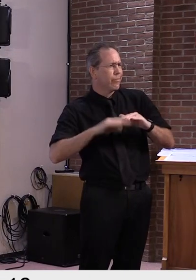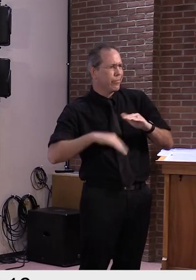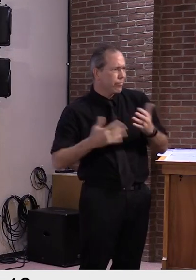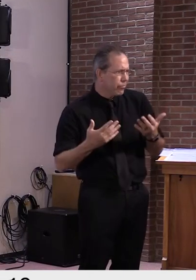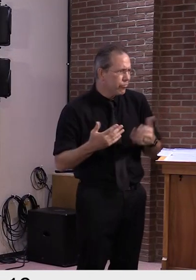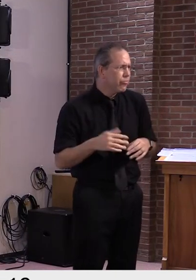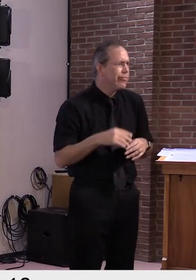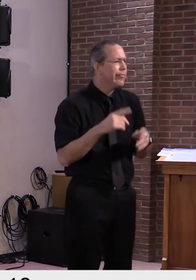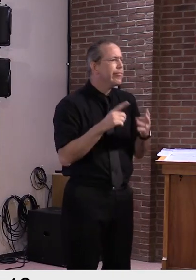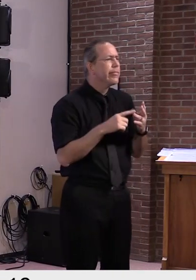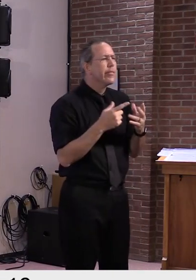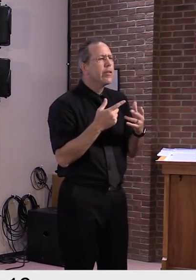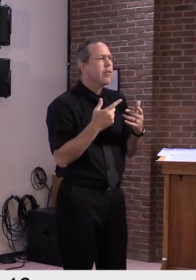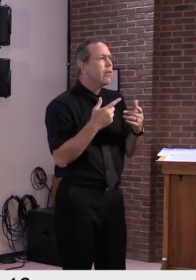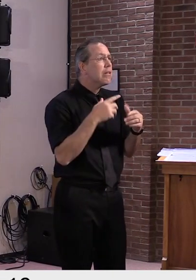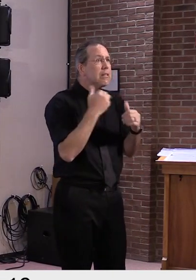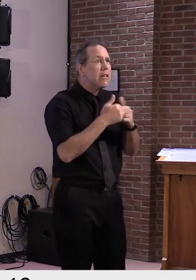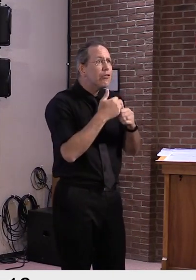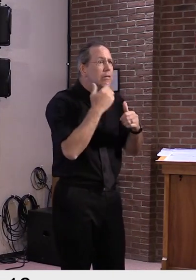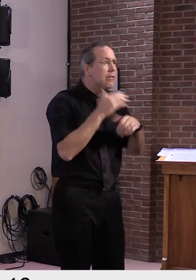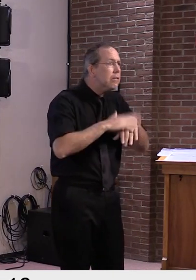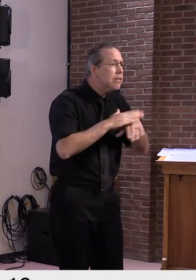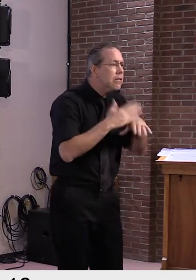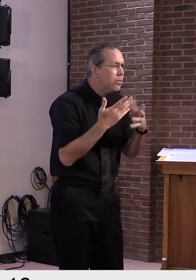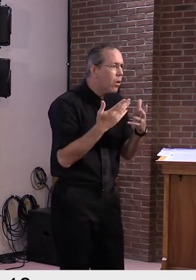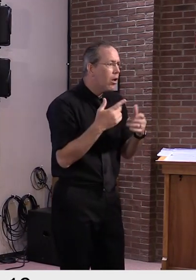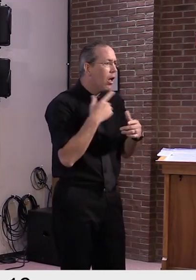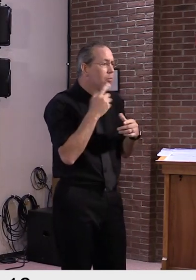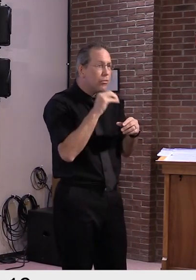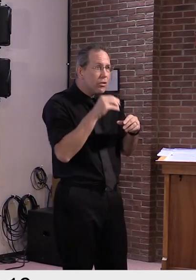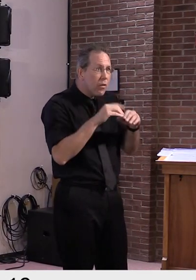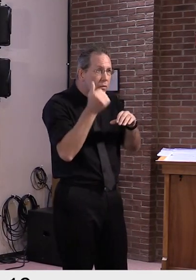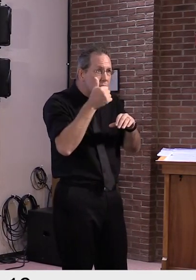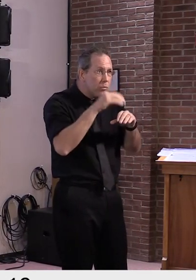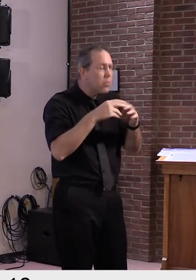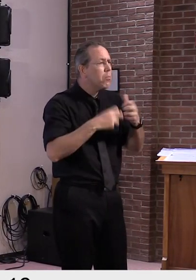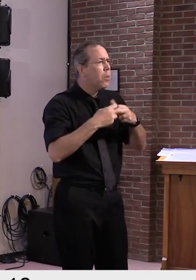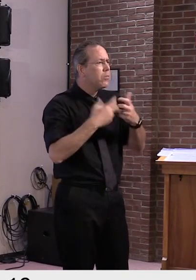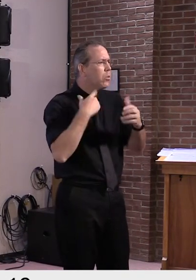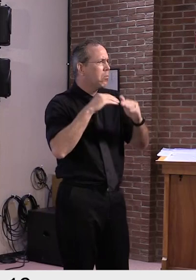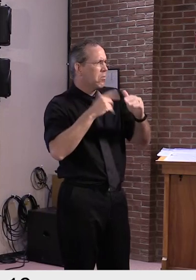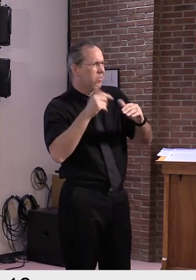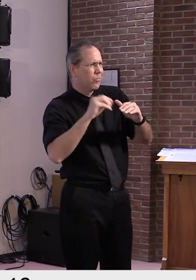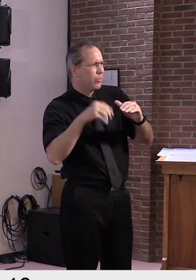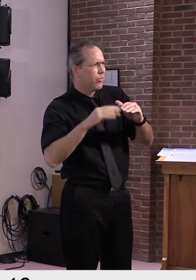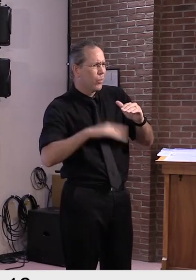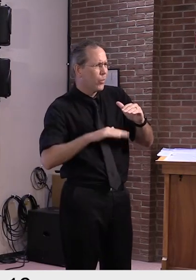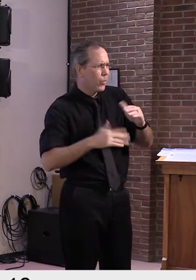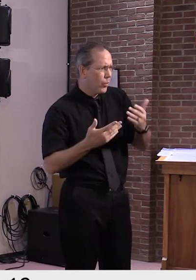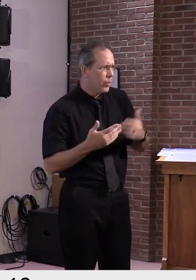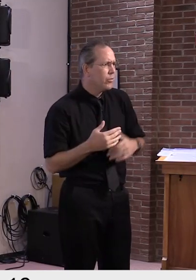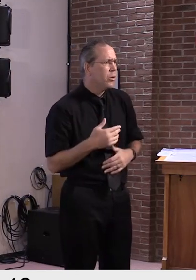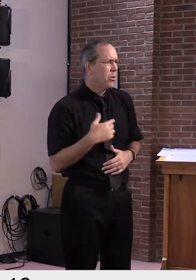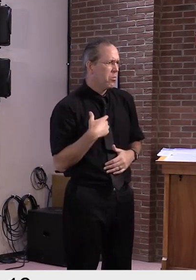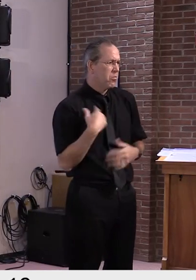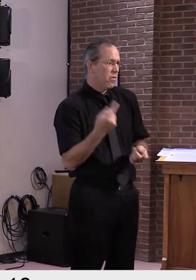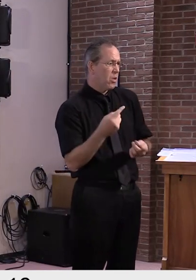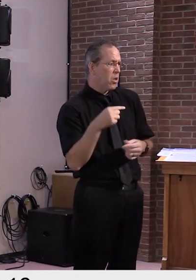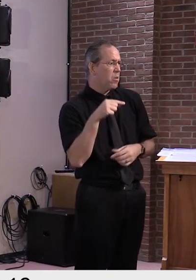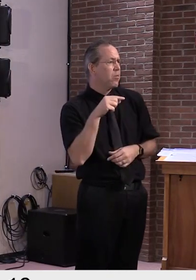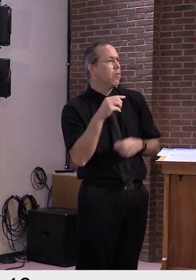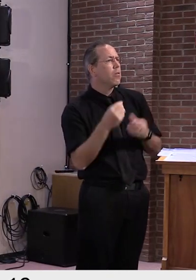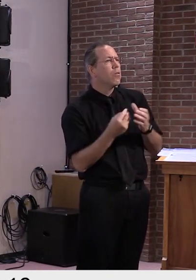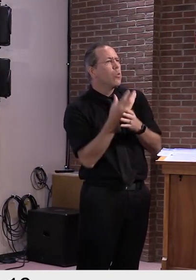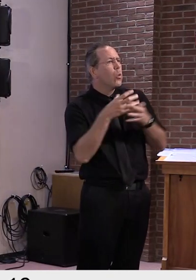On test positivity, again, our seven day rolling average is trending very favorably and is low at 0.7%, again safely